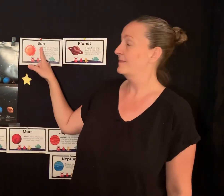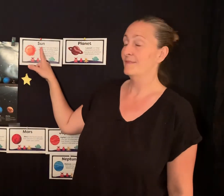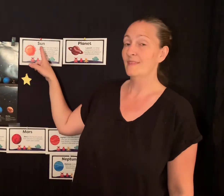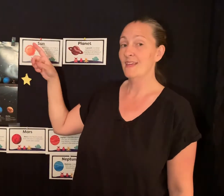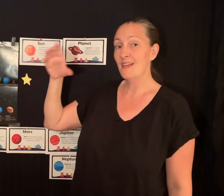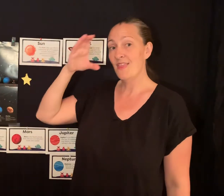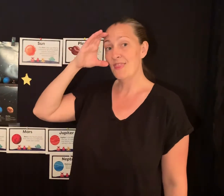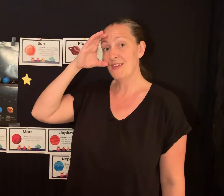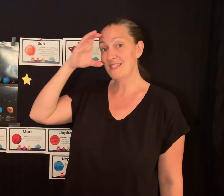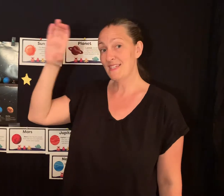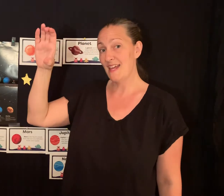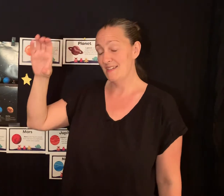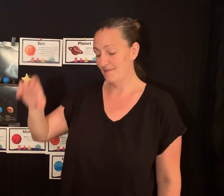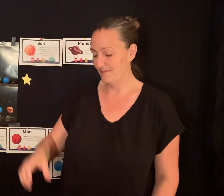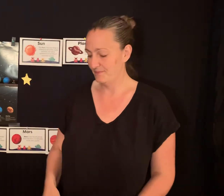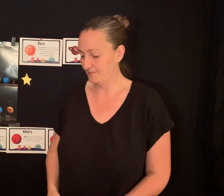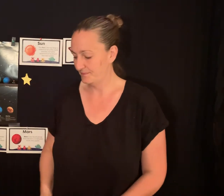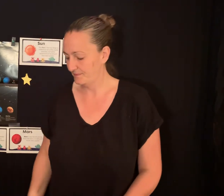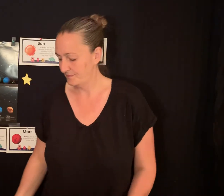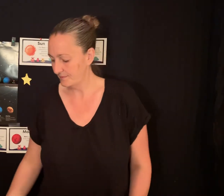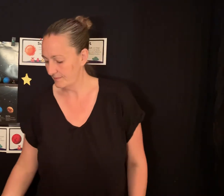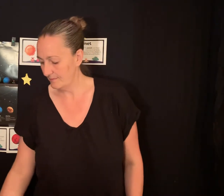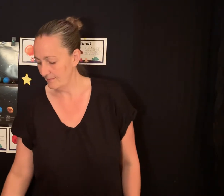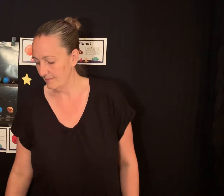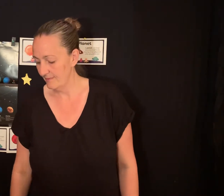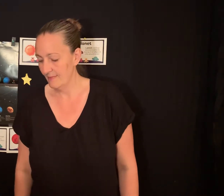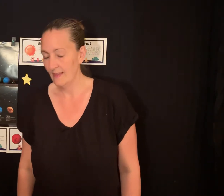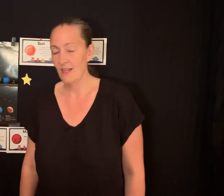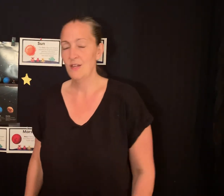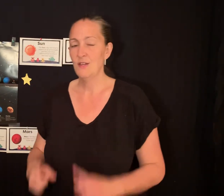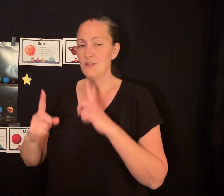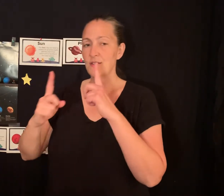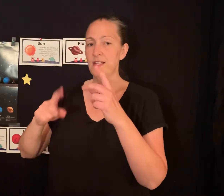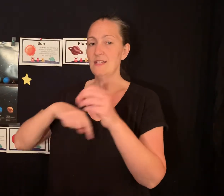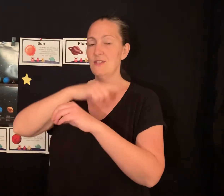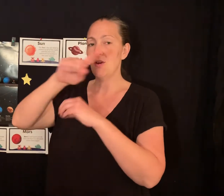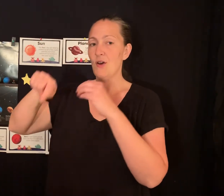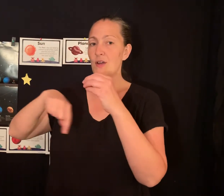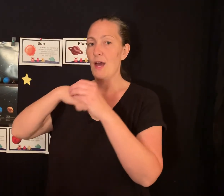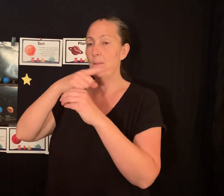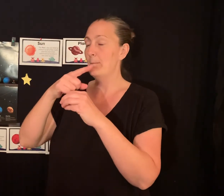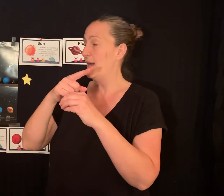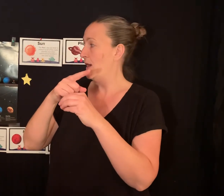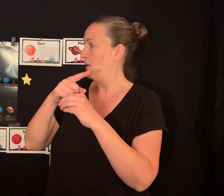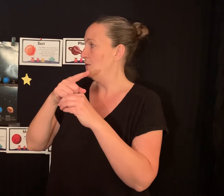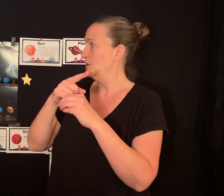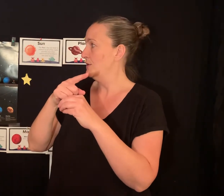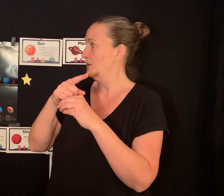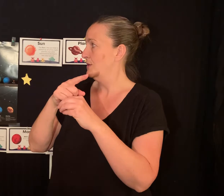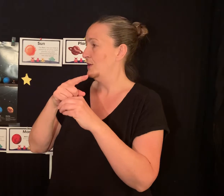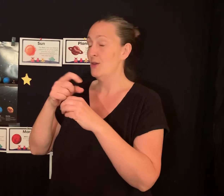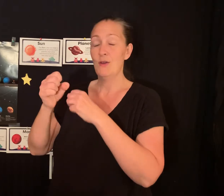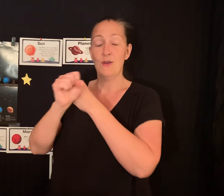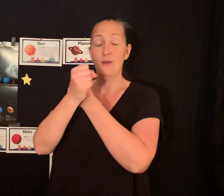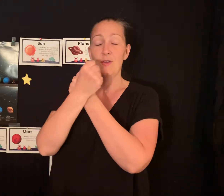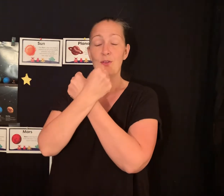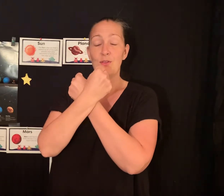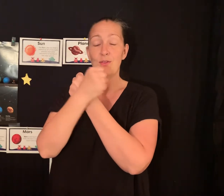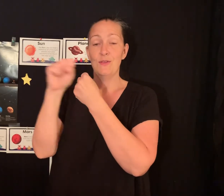The Sun. So, let's talk about the